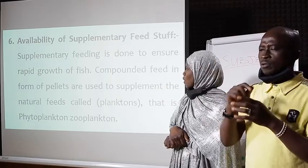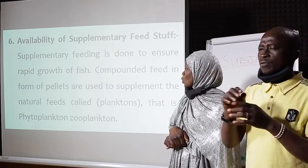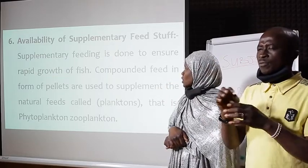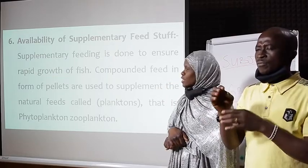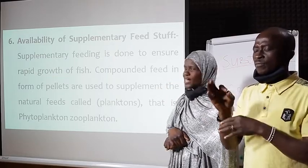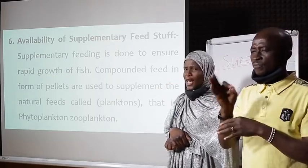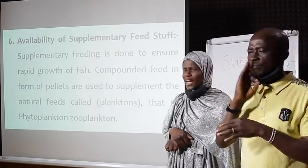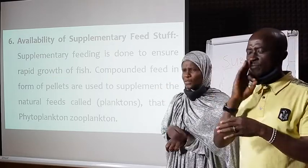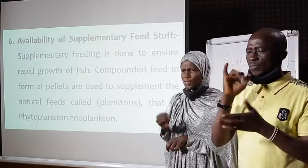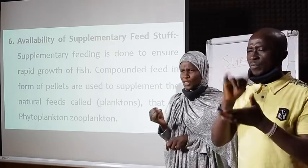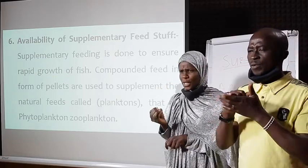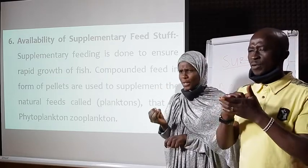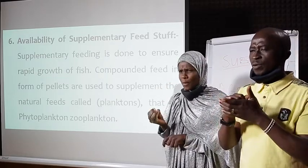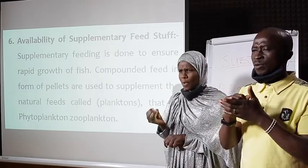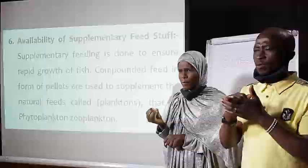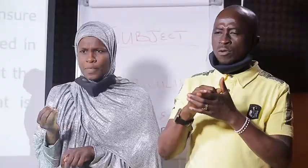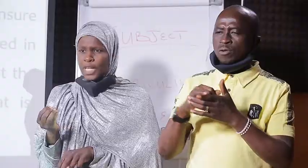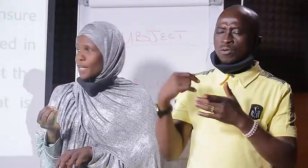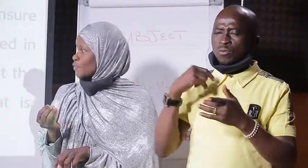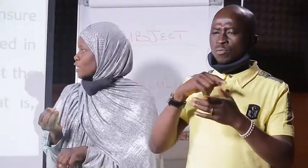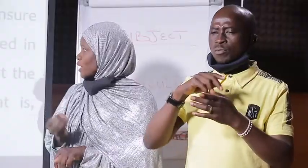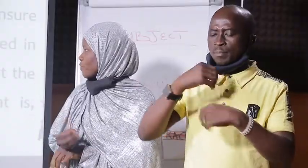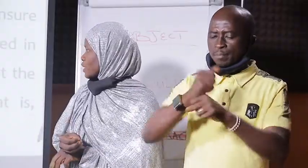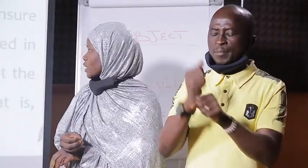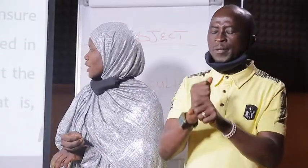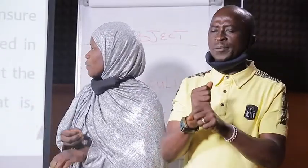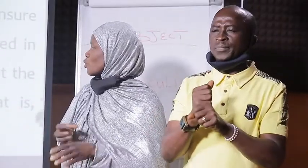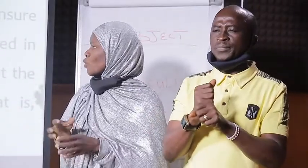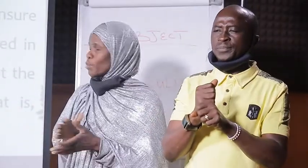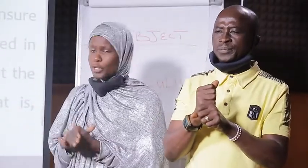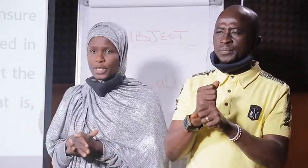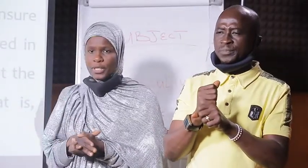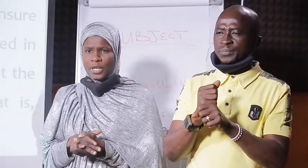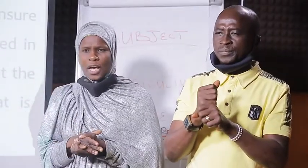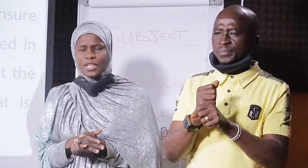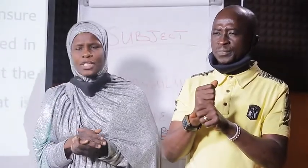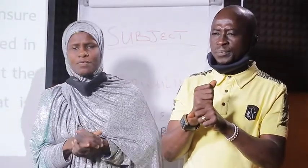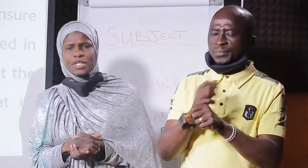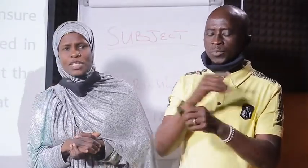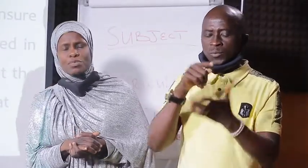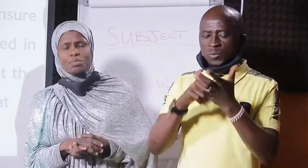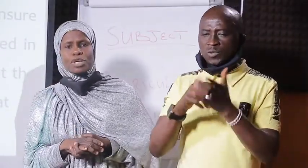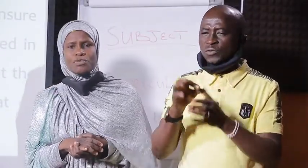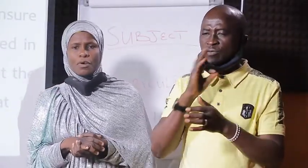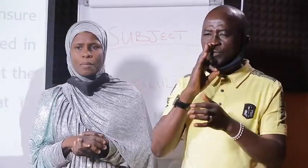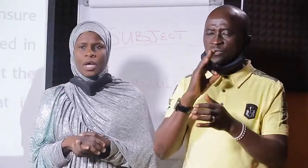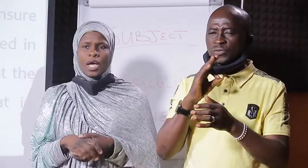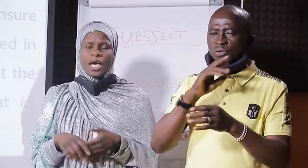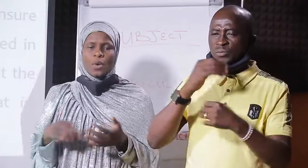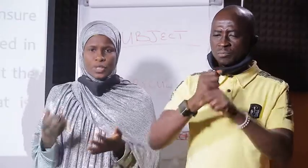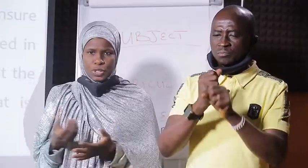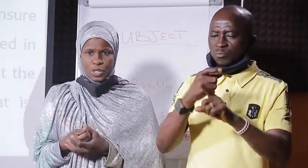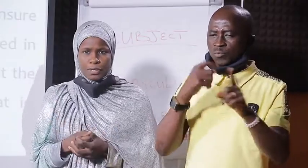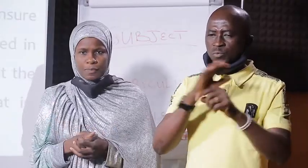they are what they are artificial they are artificial feed that are being compounded and this feed is being made from